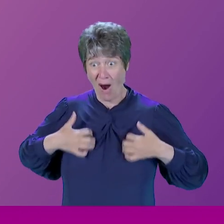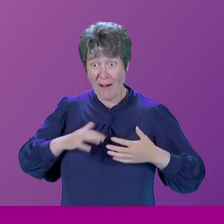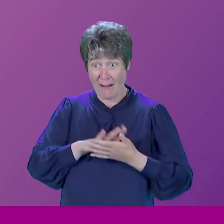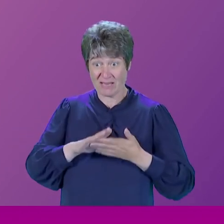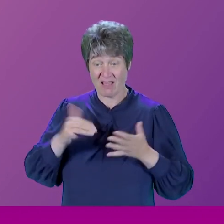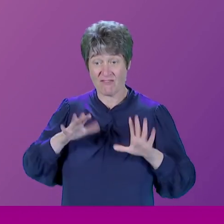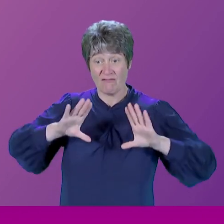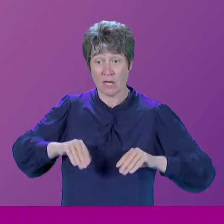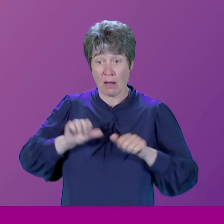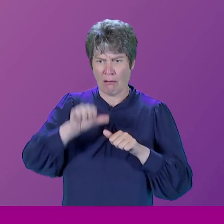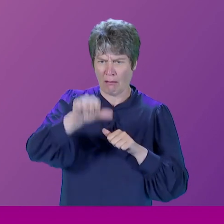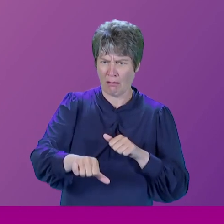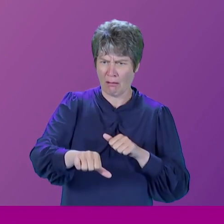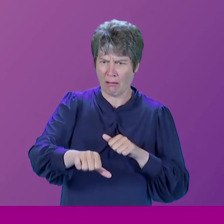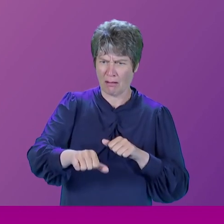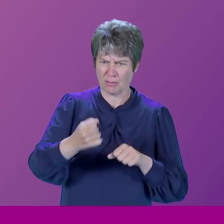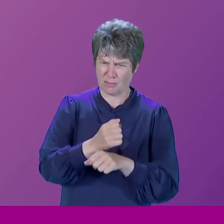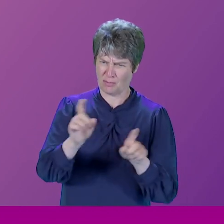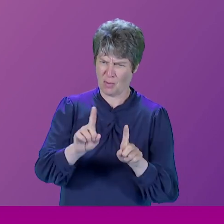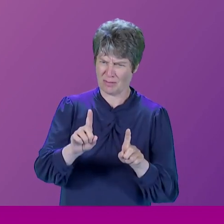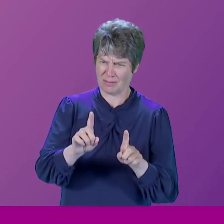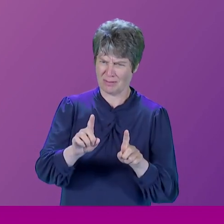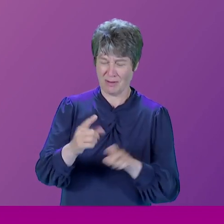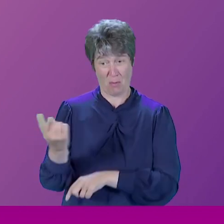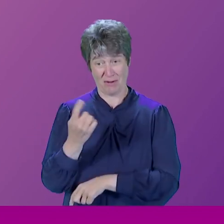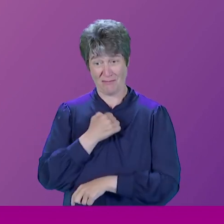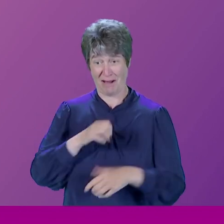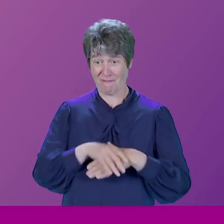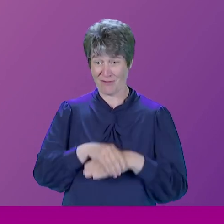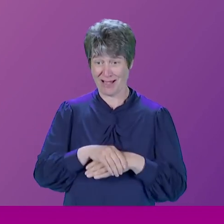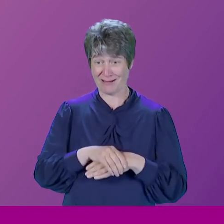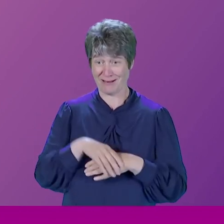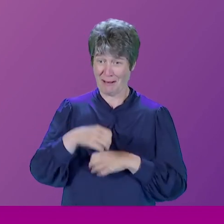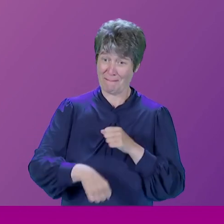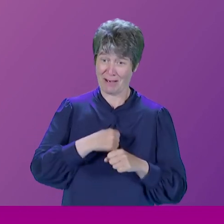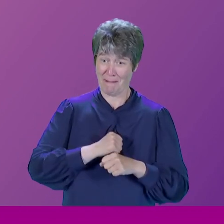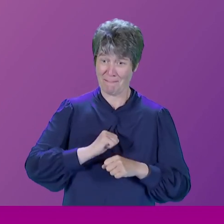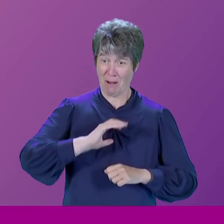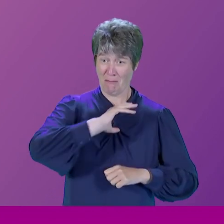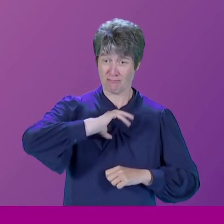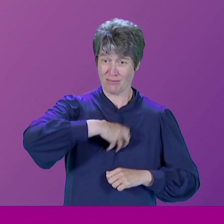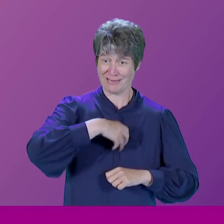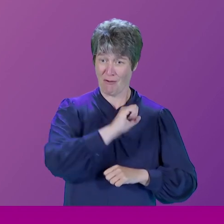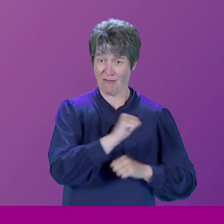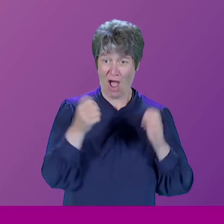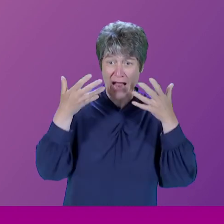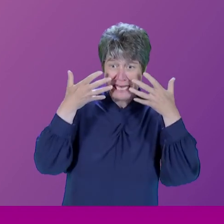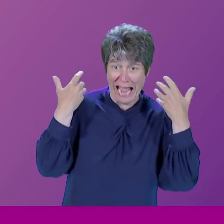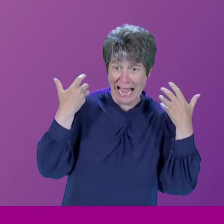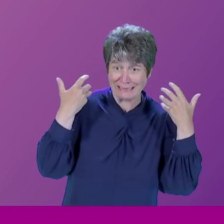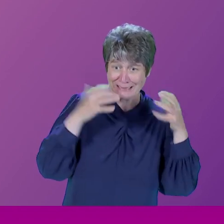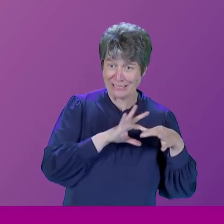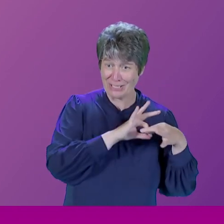know, one of my friends became the president of the Cats Society. Another person who'd a member of parliament became the